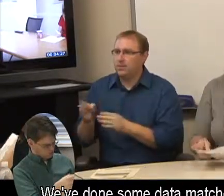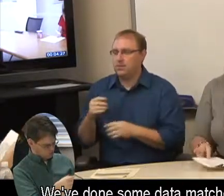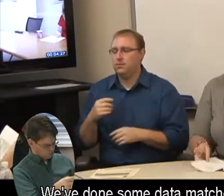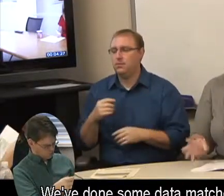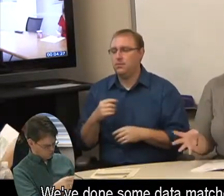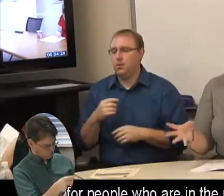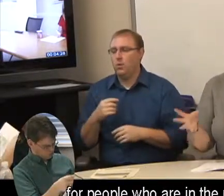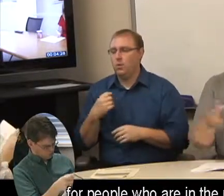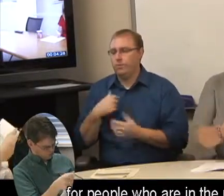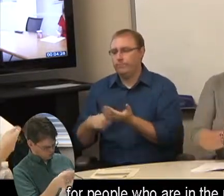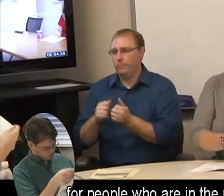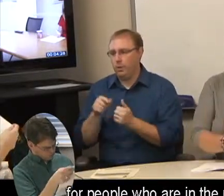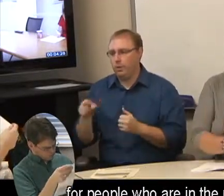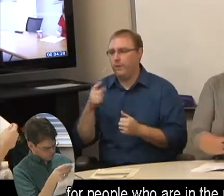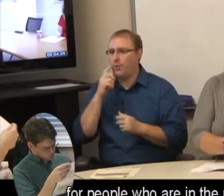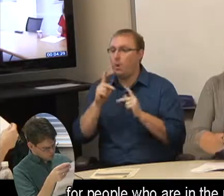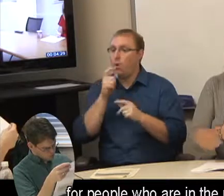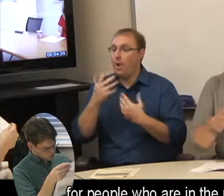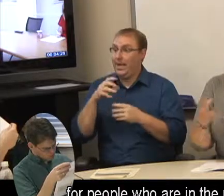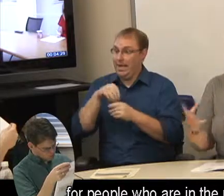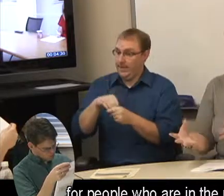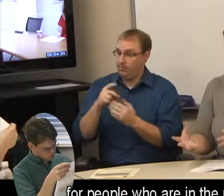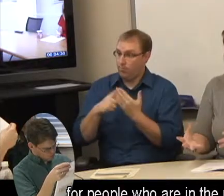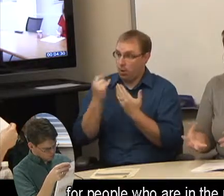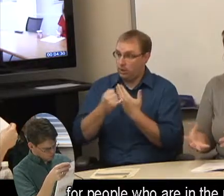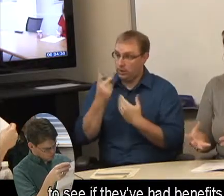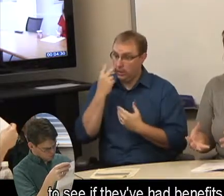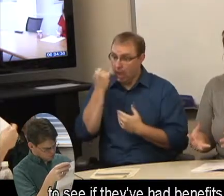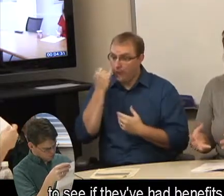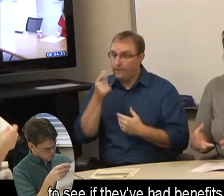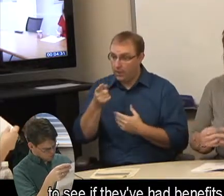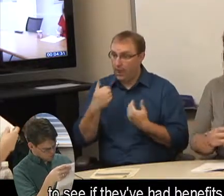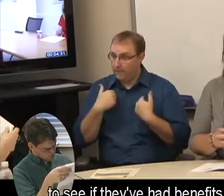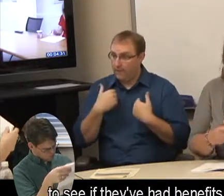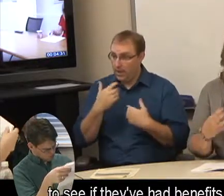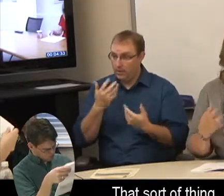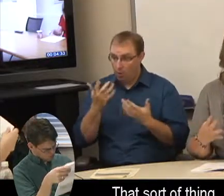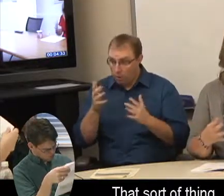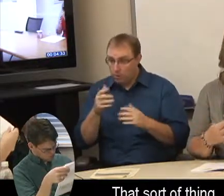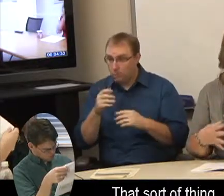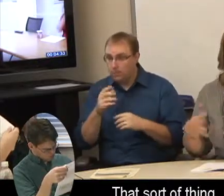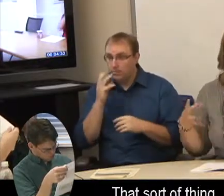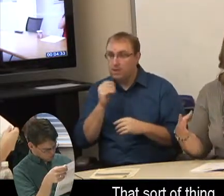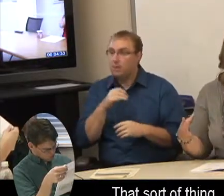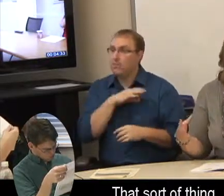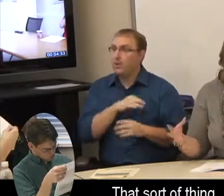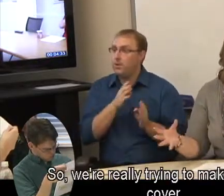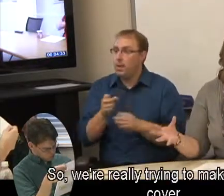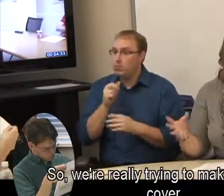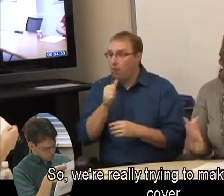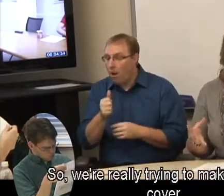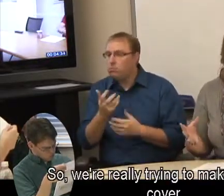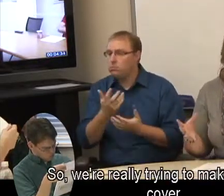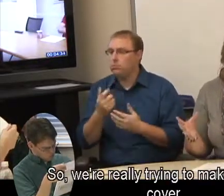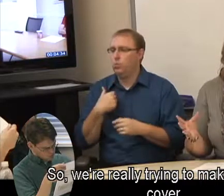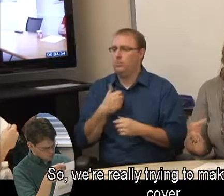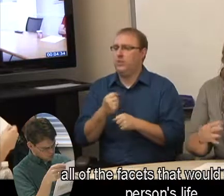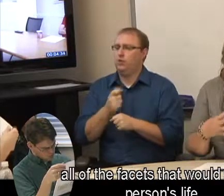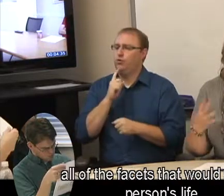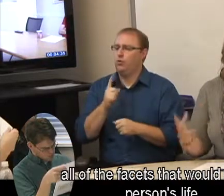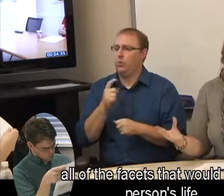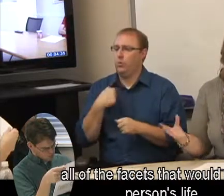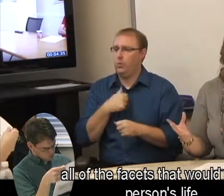her for people who are in the project to see if they've had benefits planning, that sort of a thing. So we're really trying to make sure we cover